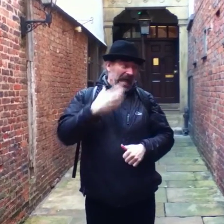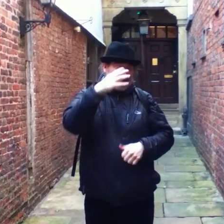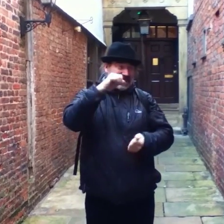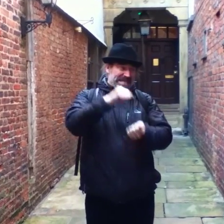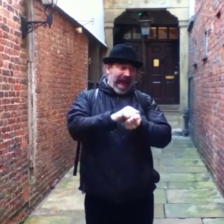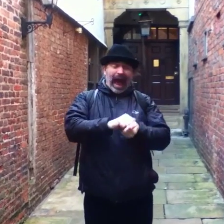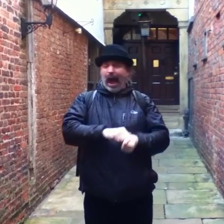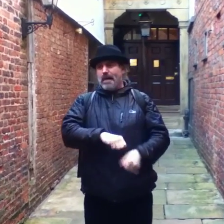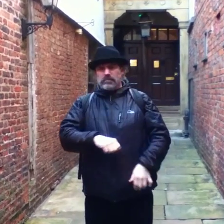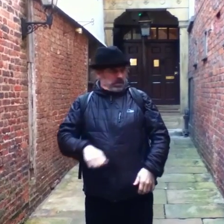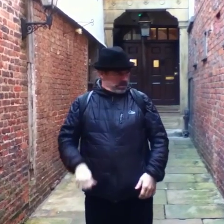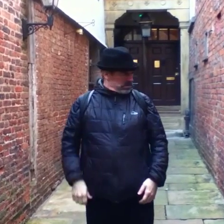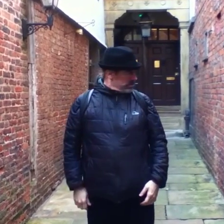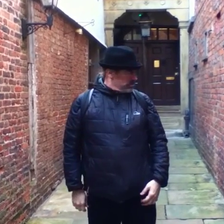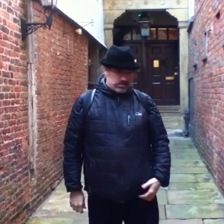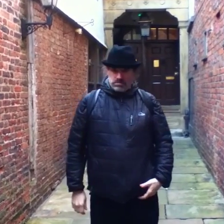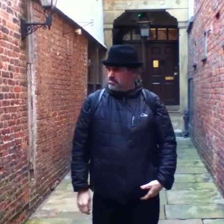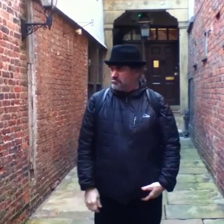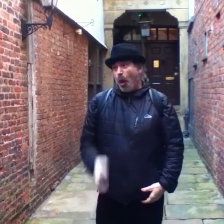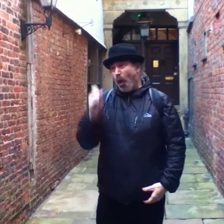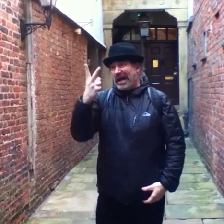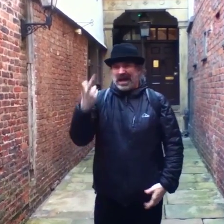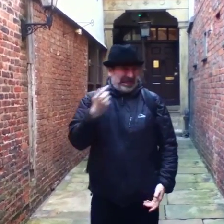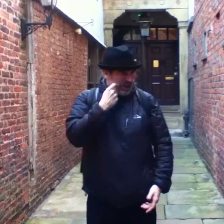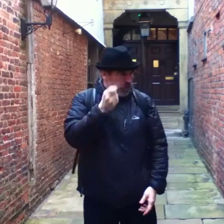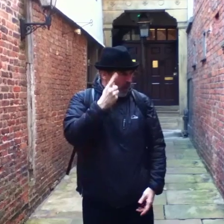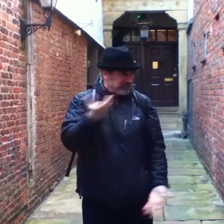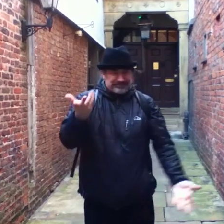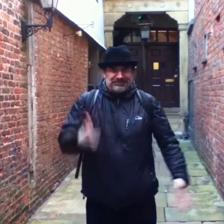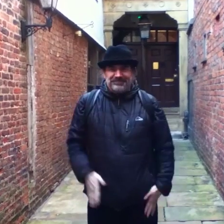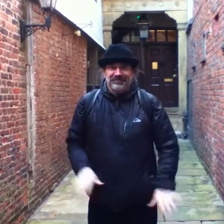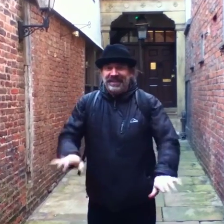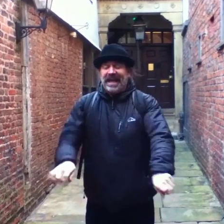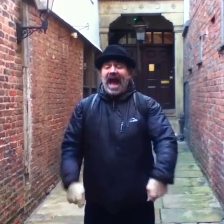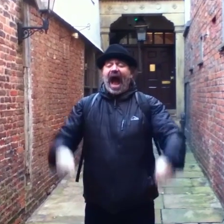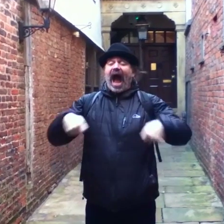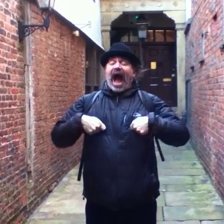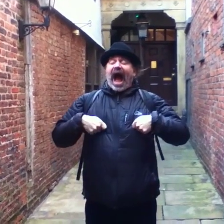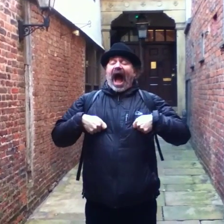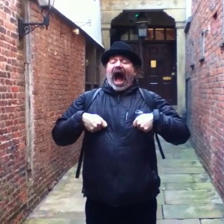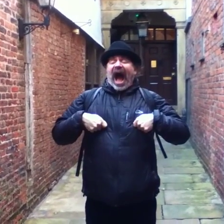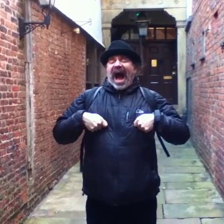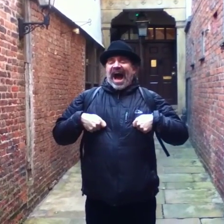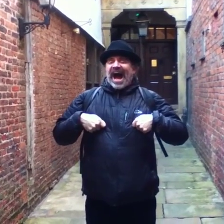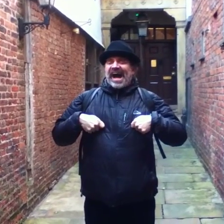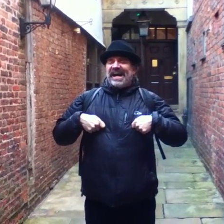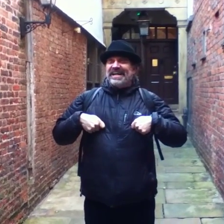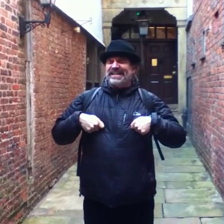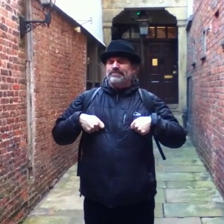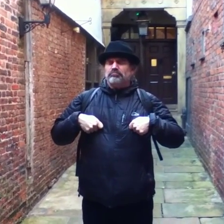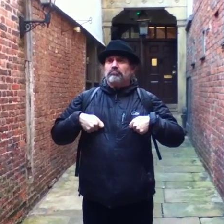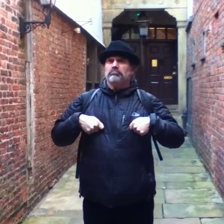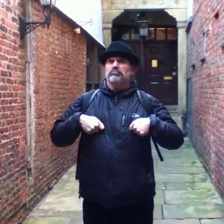sleepy. And he said, I'm going to go to bed, guys. And Marisol said, Okay, but you just woke up, Douglas. So Douglas went off to bed.